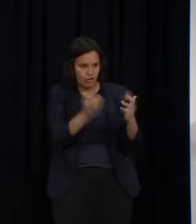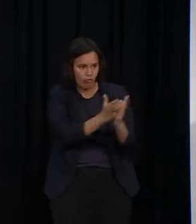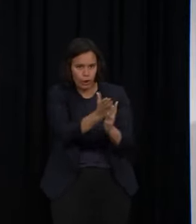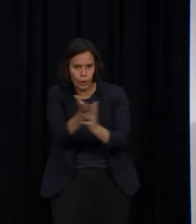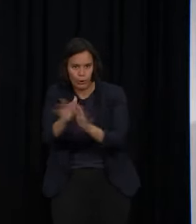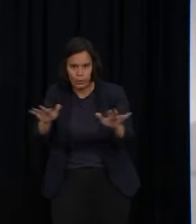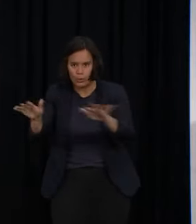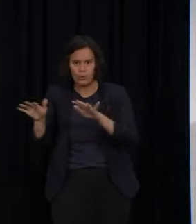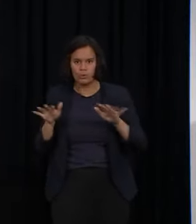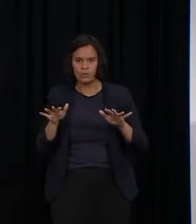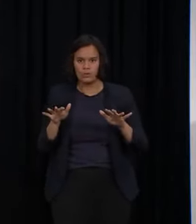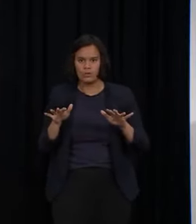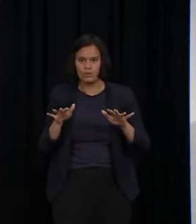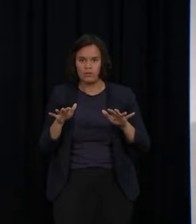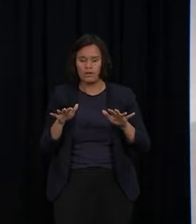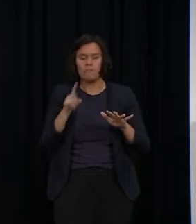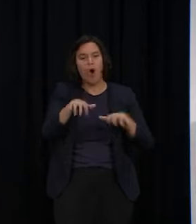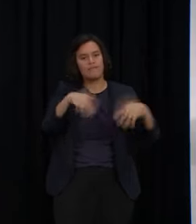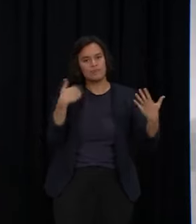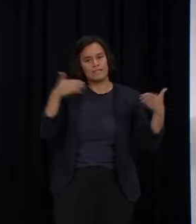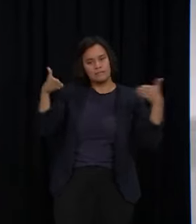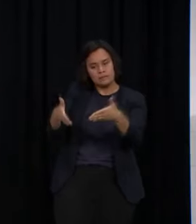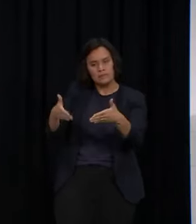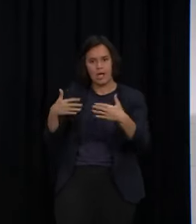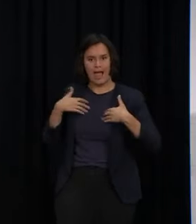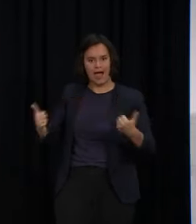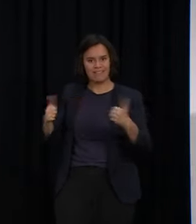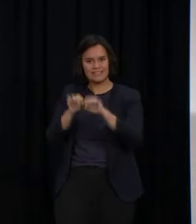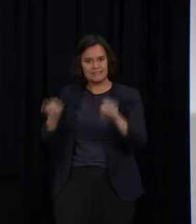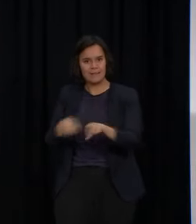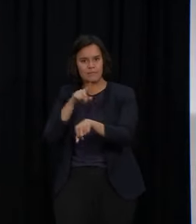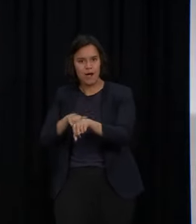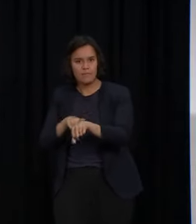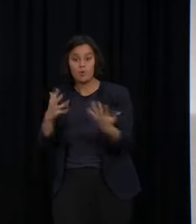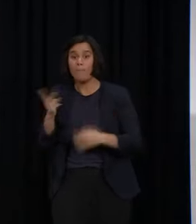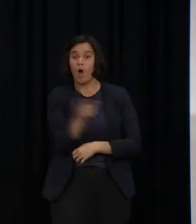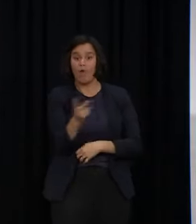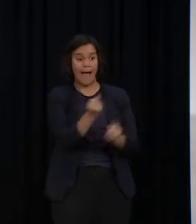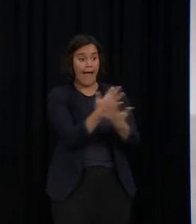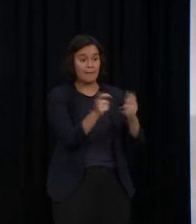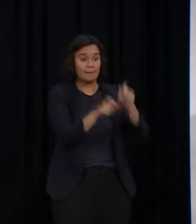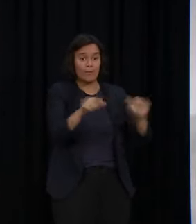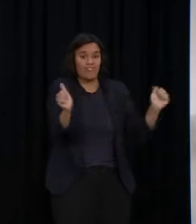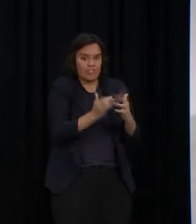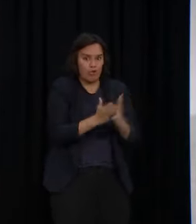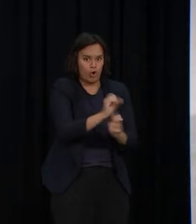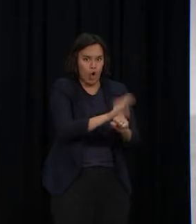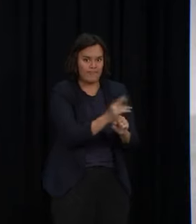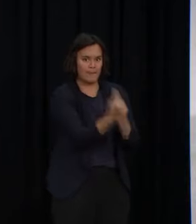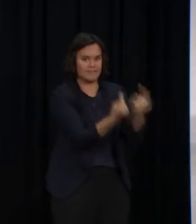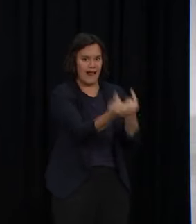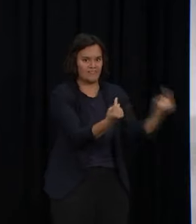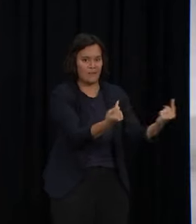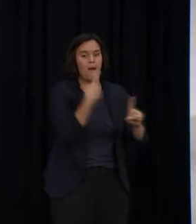you're right will be about our health system but we will be looking at both uh in order to assess when the time is right. Hey if I